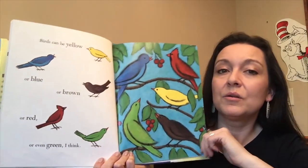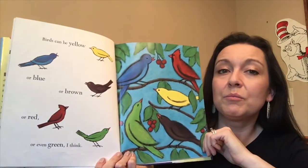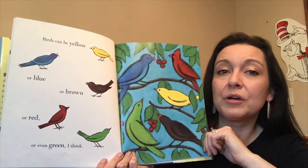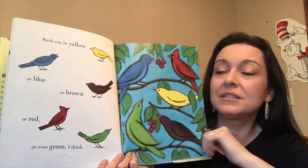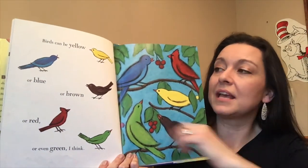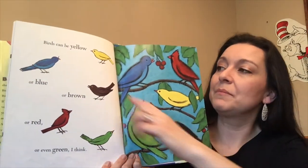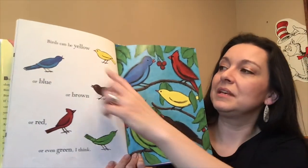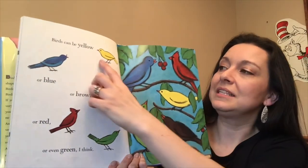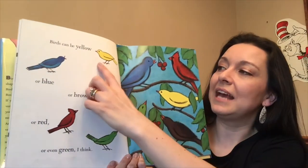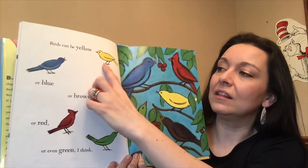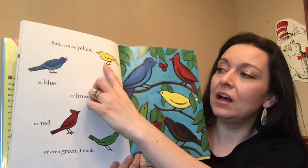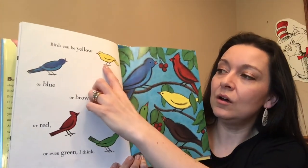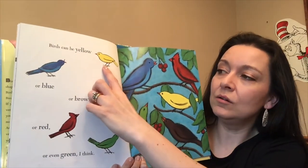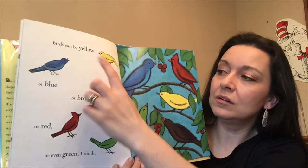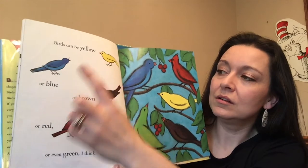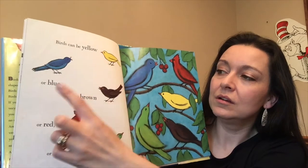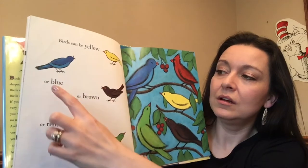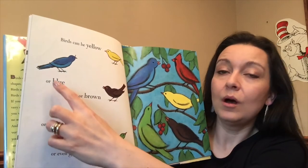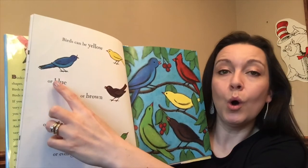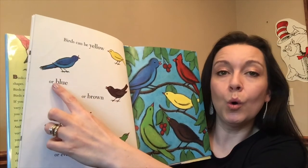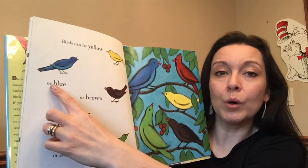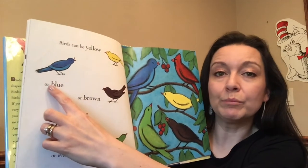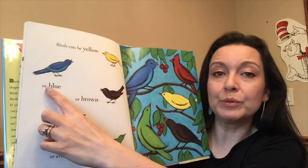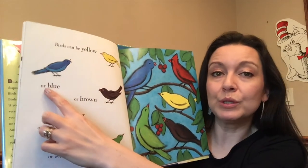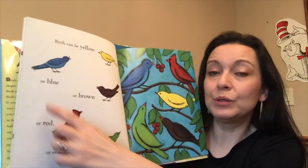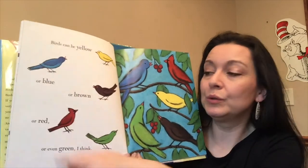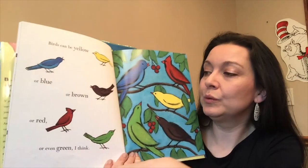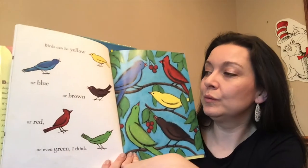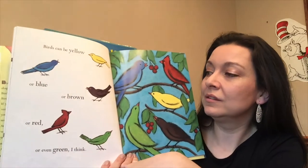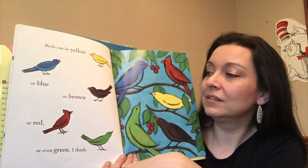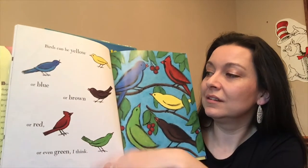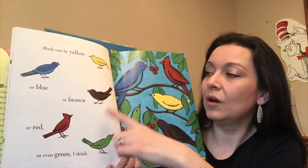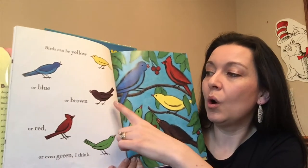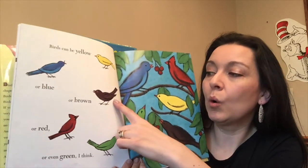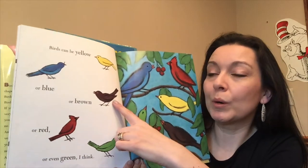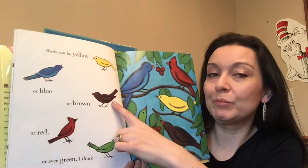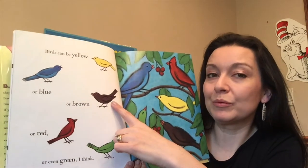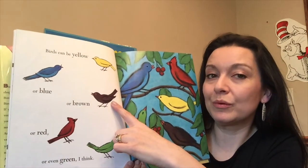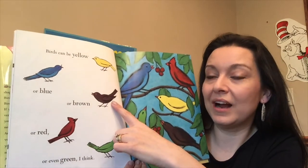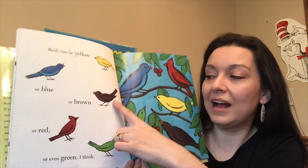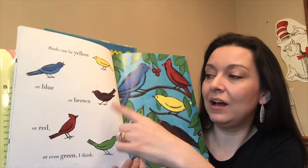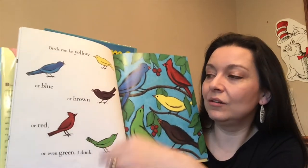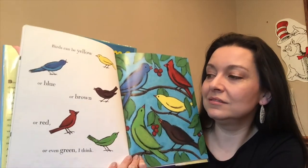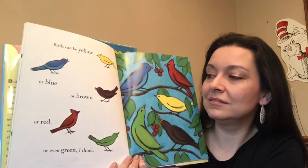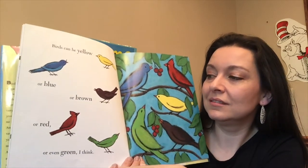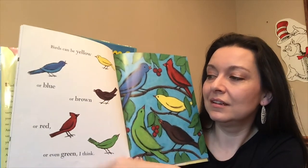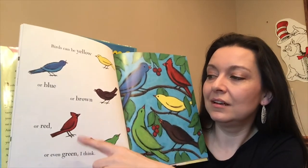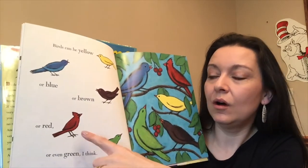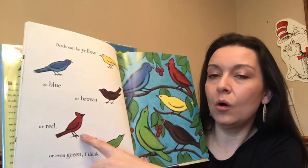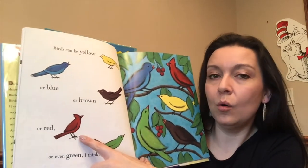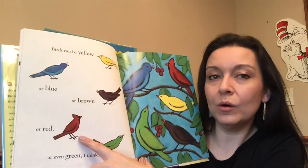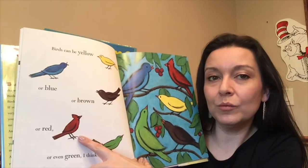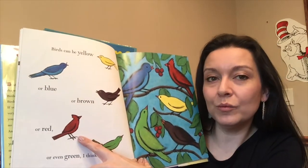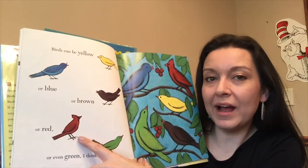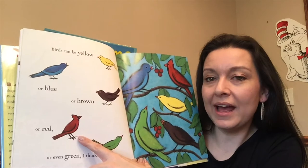birds can be yellow or blue or brown or red